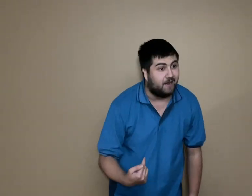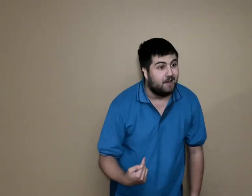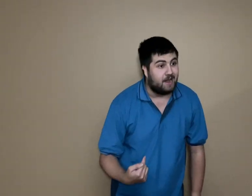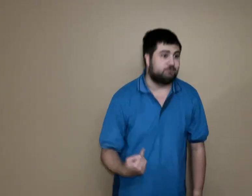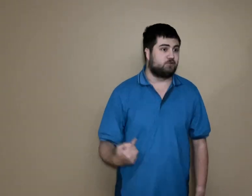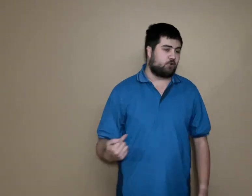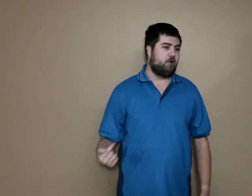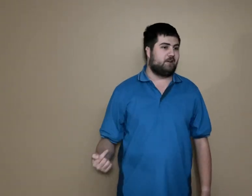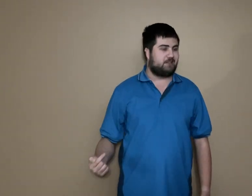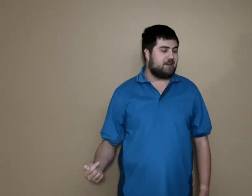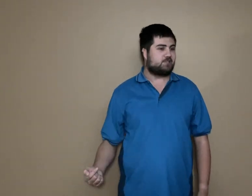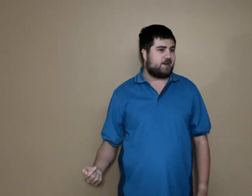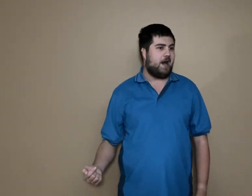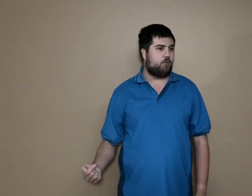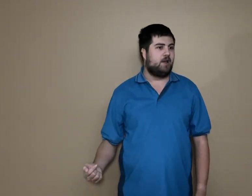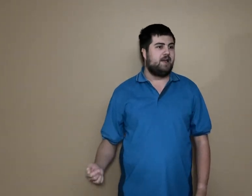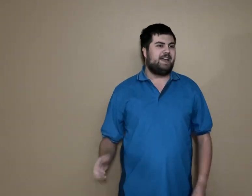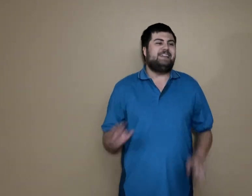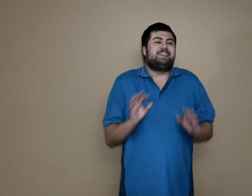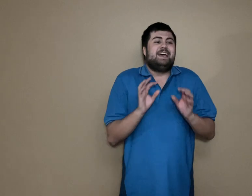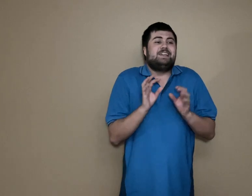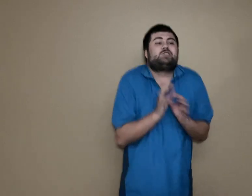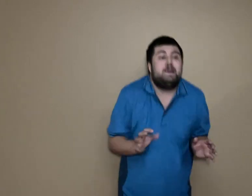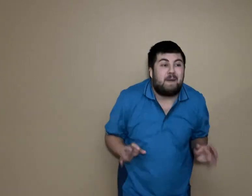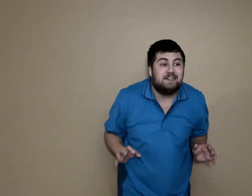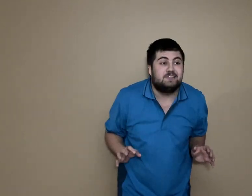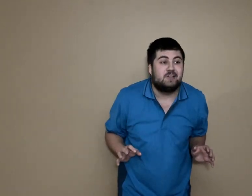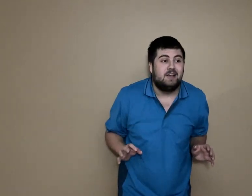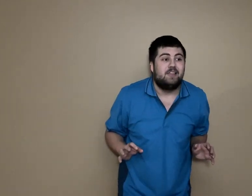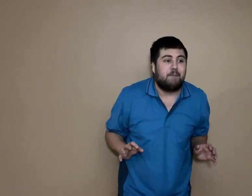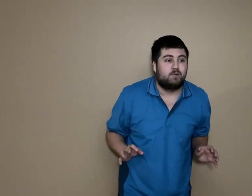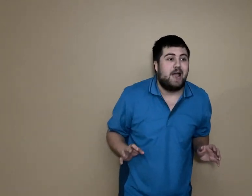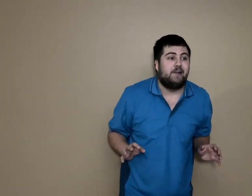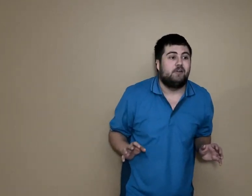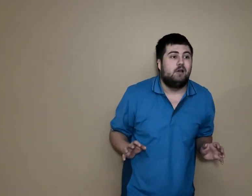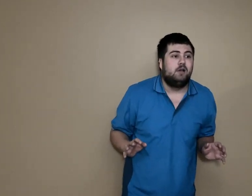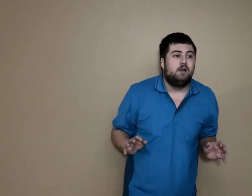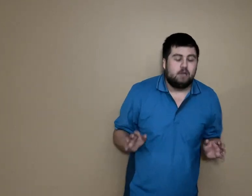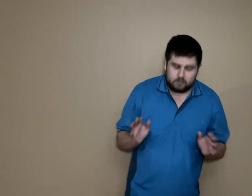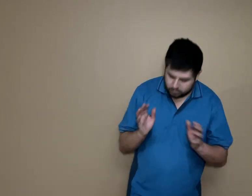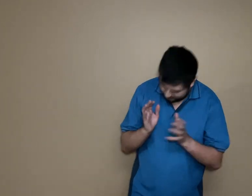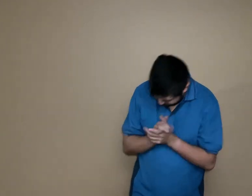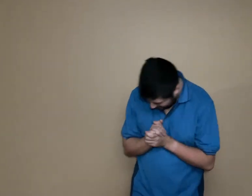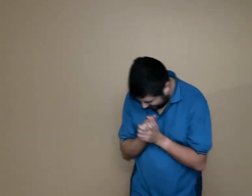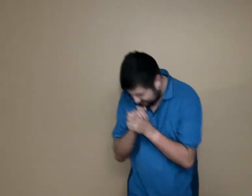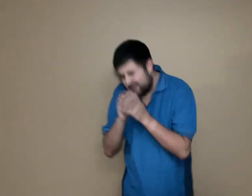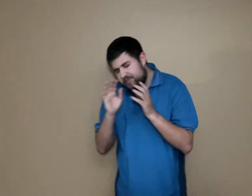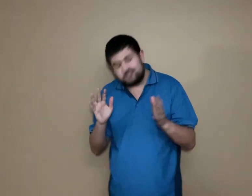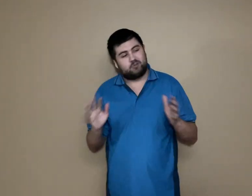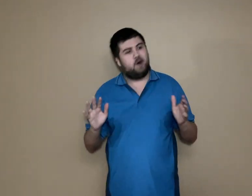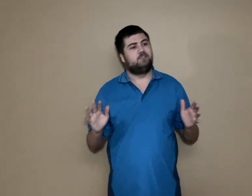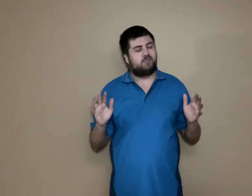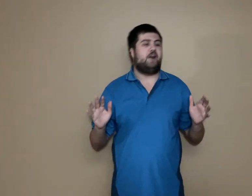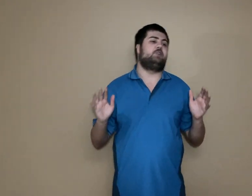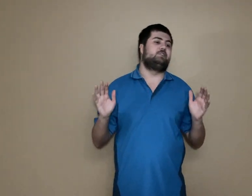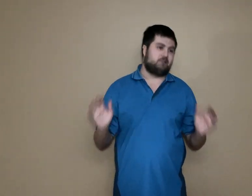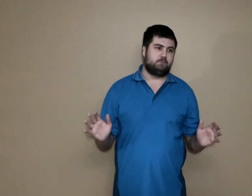after scoring a touchdown, it cheapens that brand. Okay, this one's very simple.